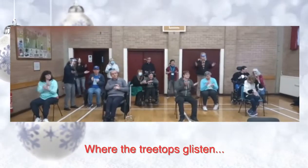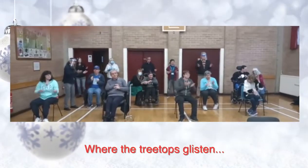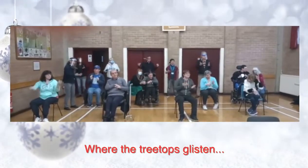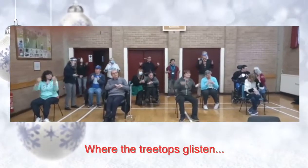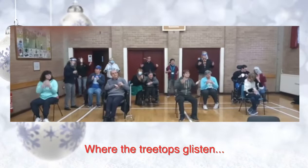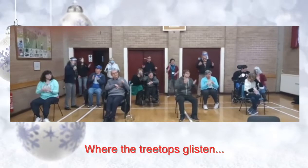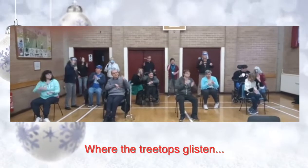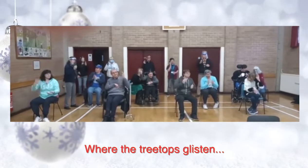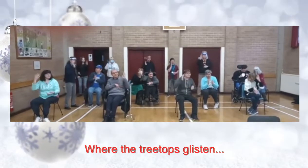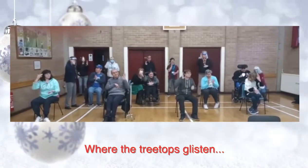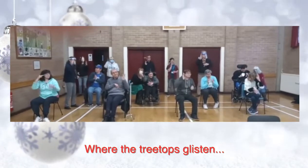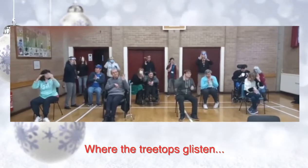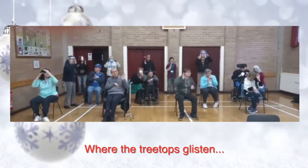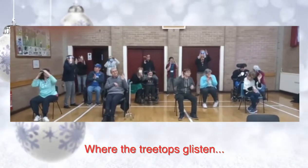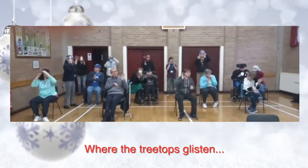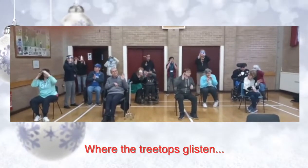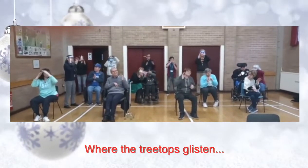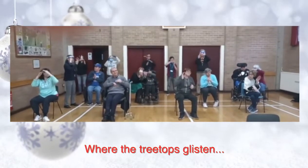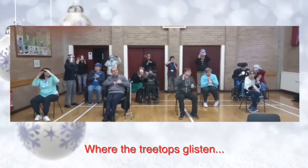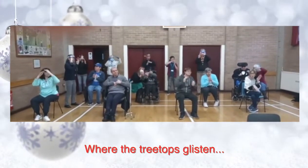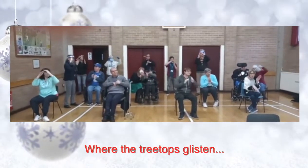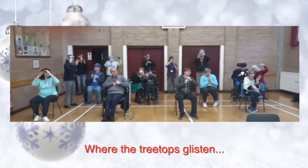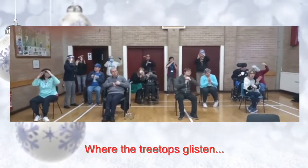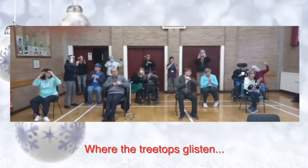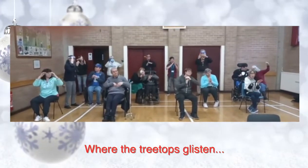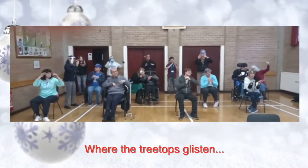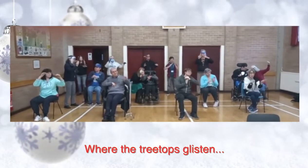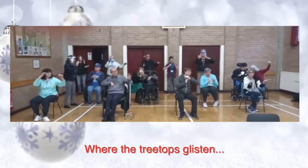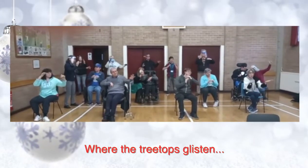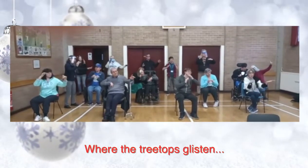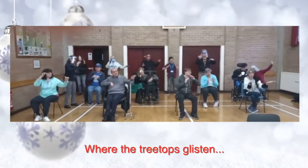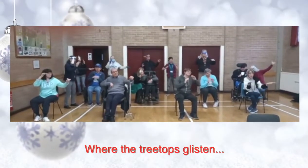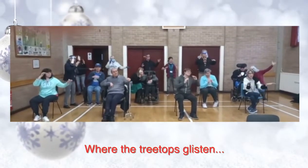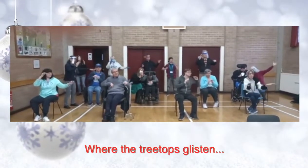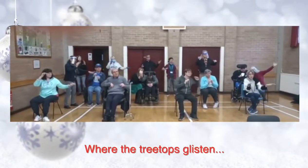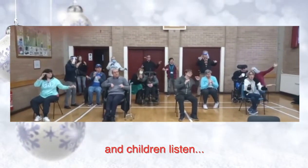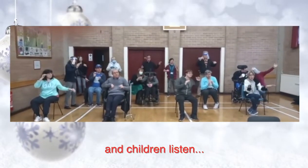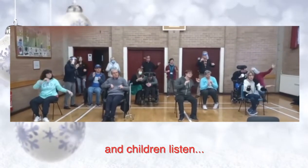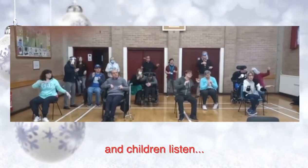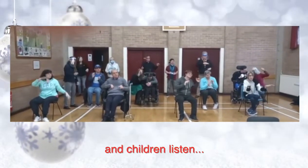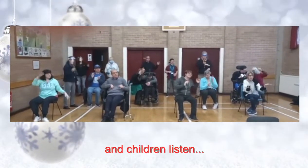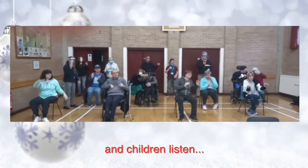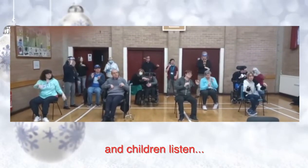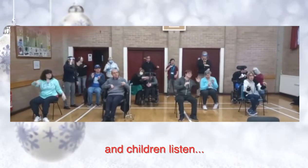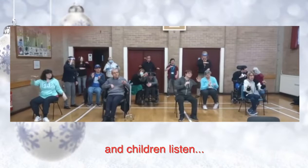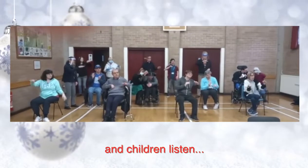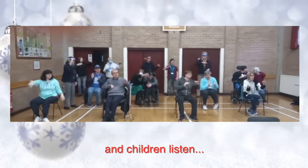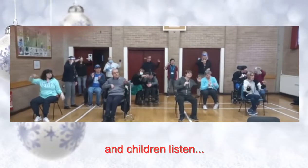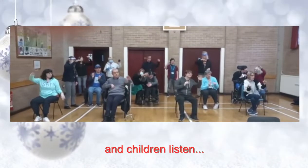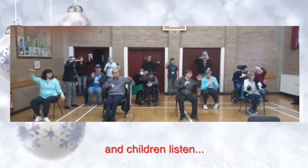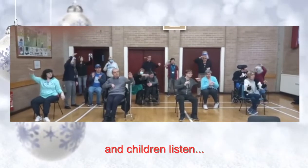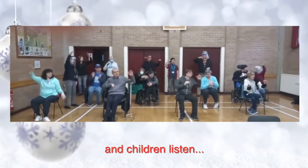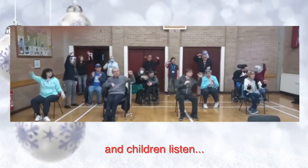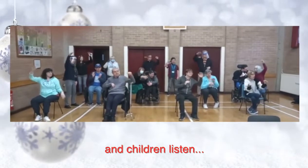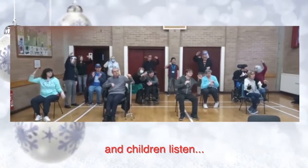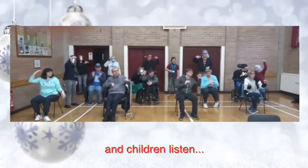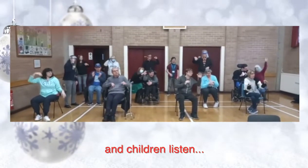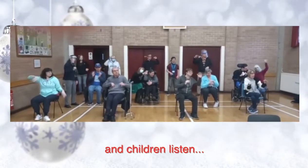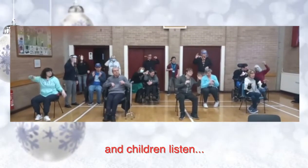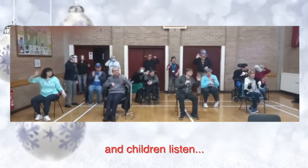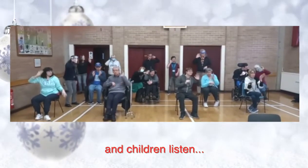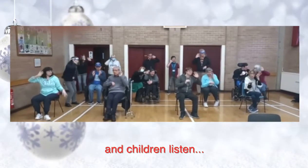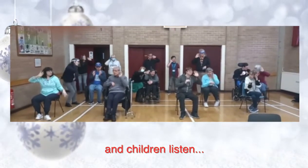Wherever tree tops glisten And children